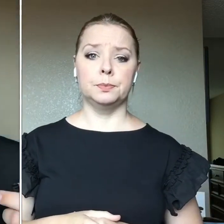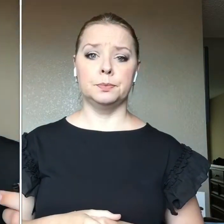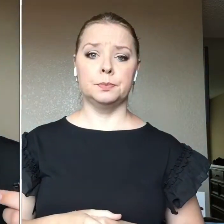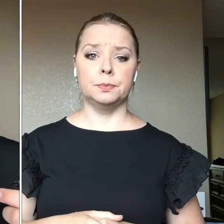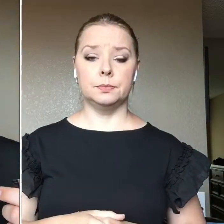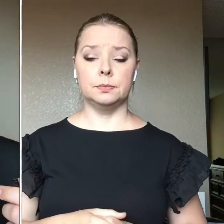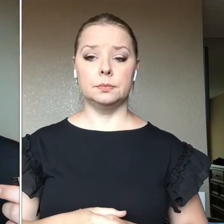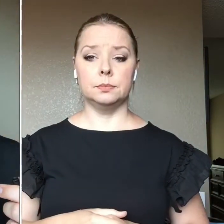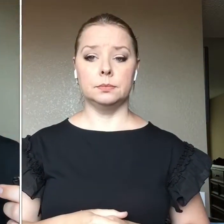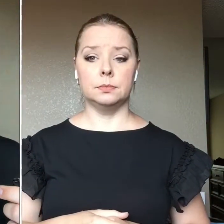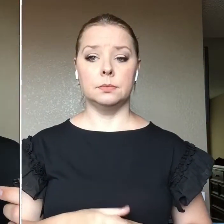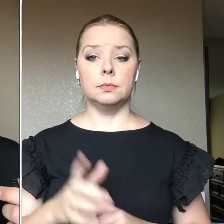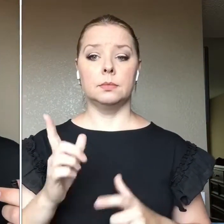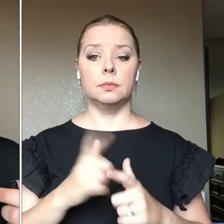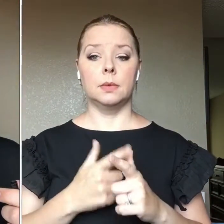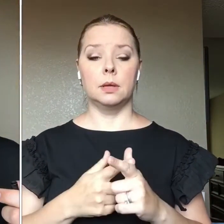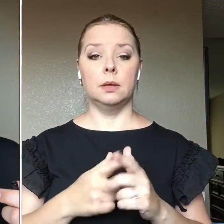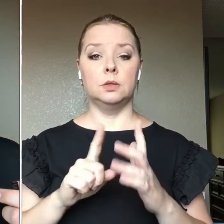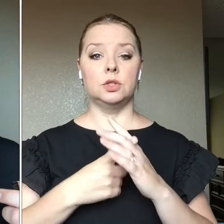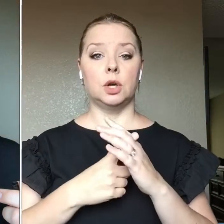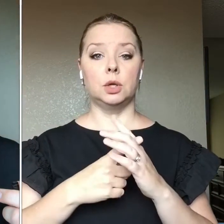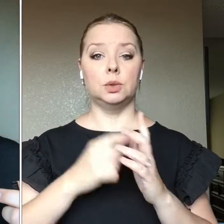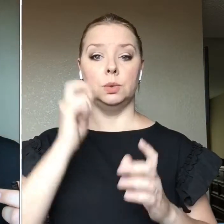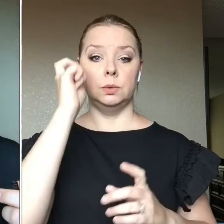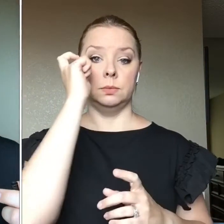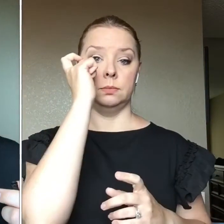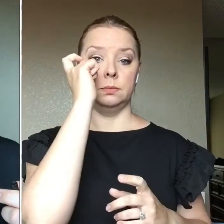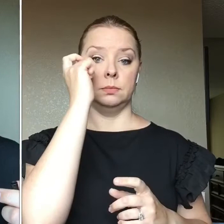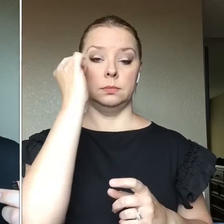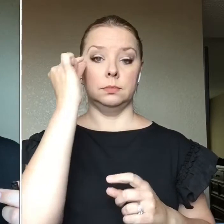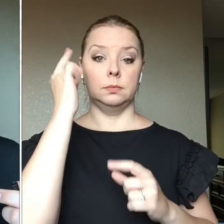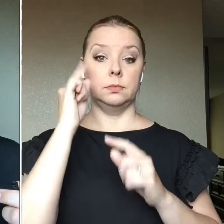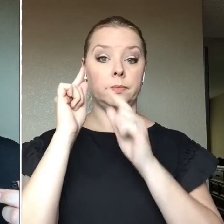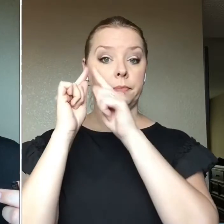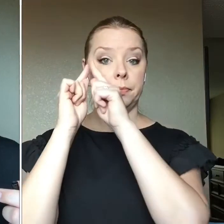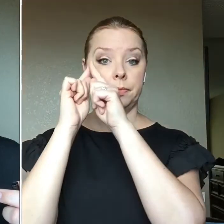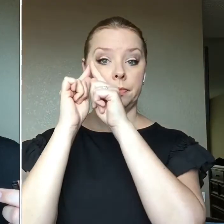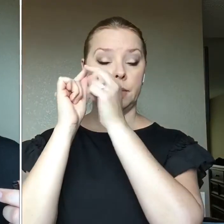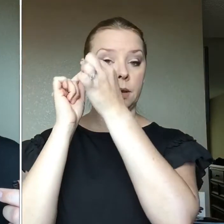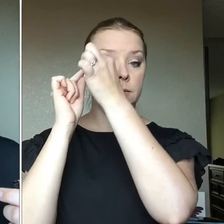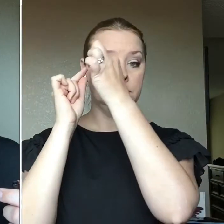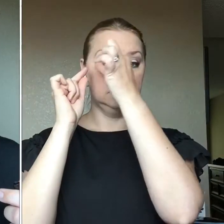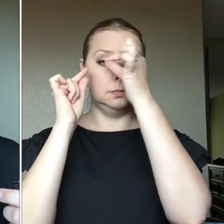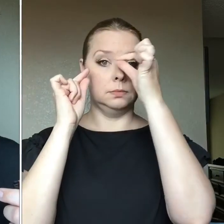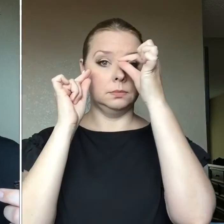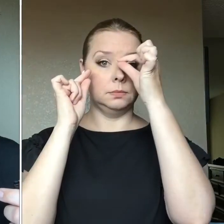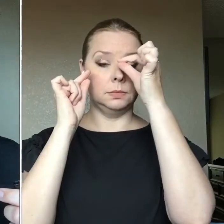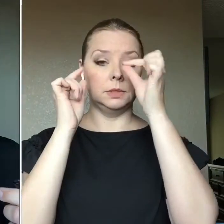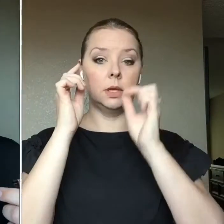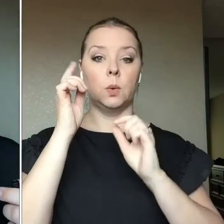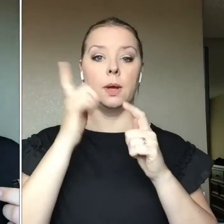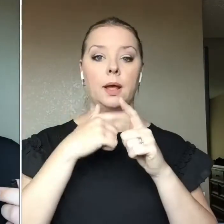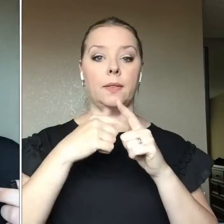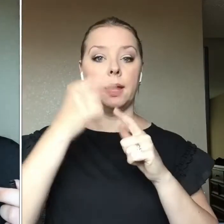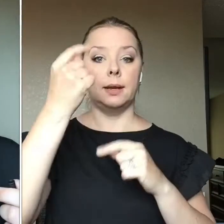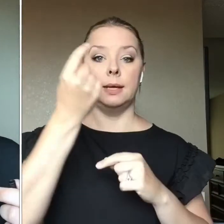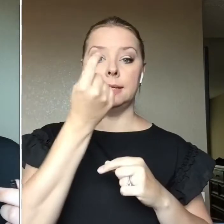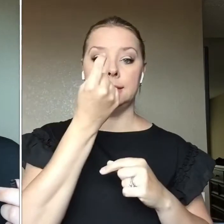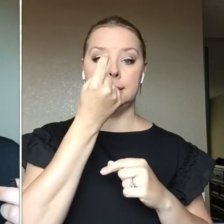And then I start dragging it towards the outer to the inner corner, and I just tap on the